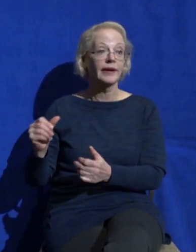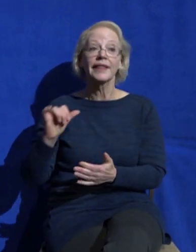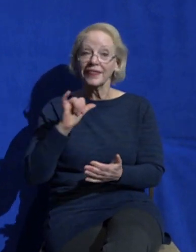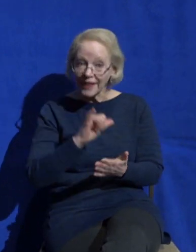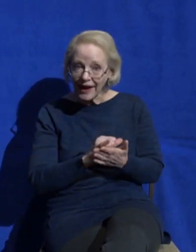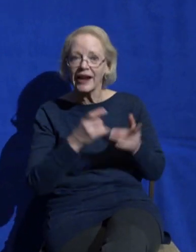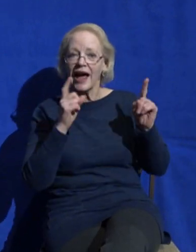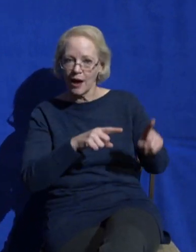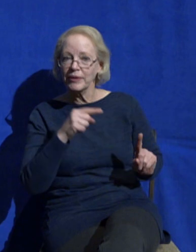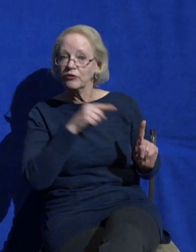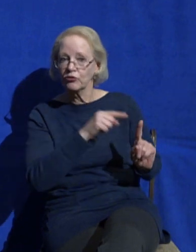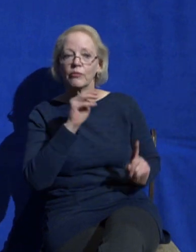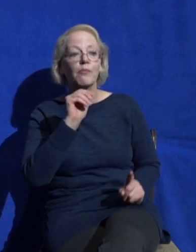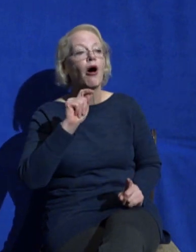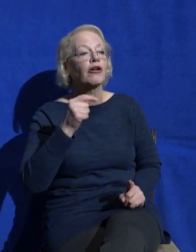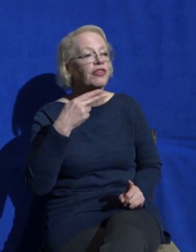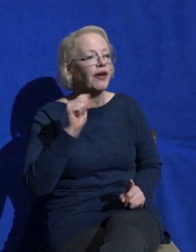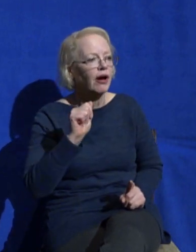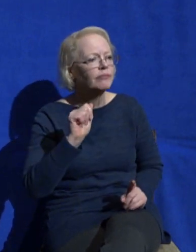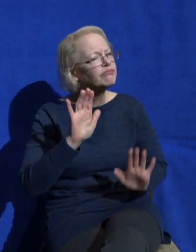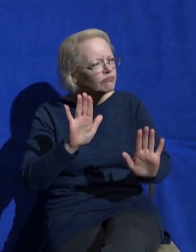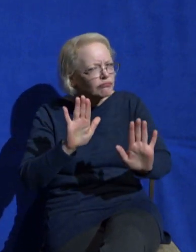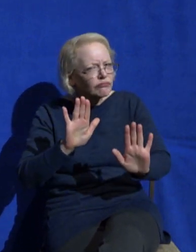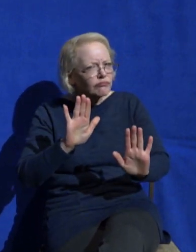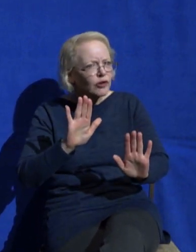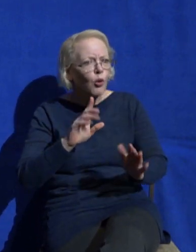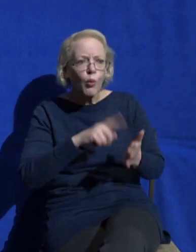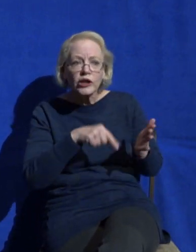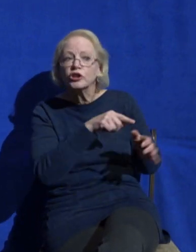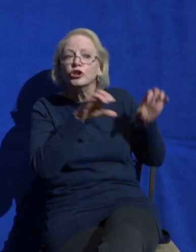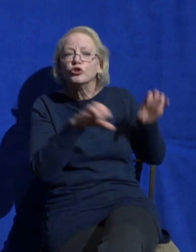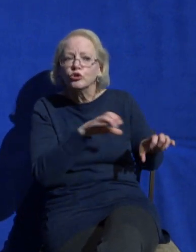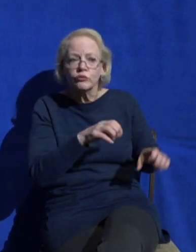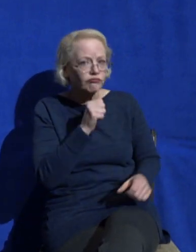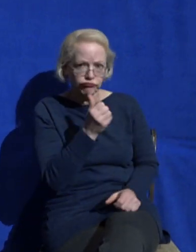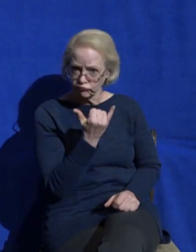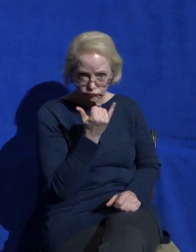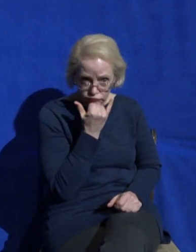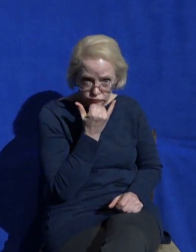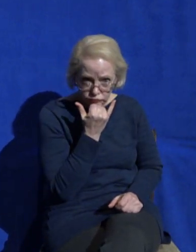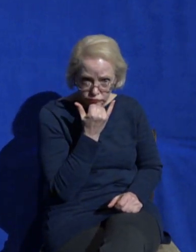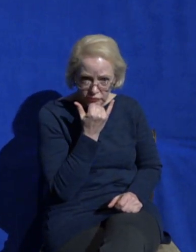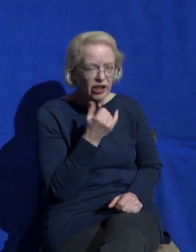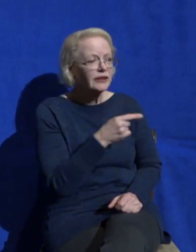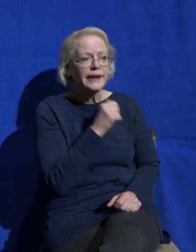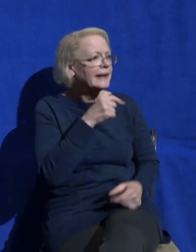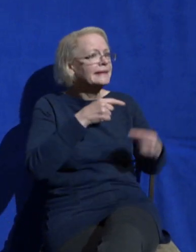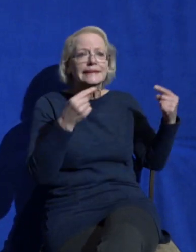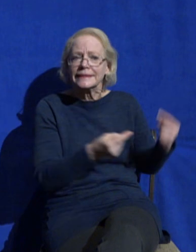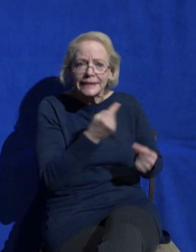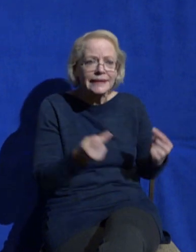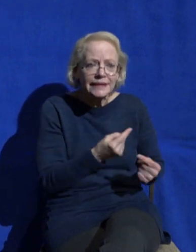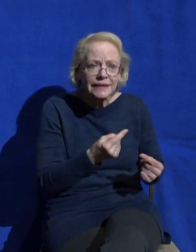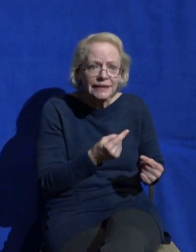distracted with something sinful or selfish. No, she's distracted. Look at verse 40 with much serving.